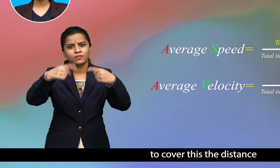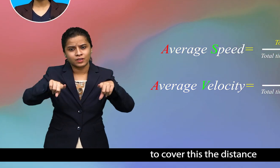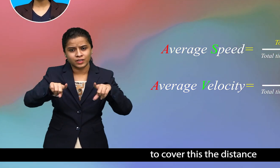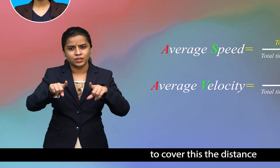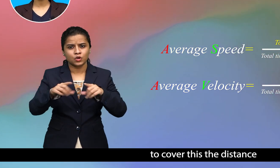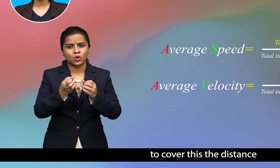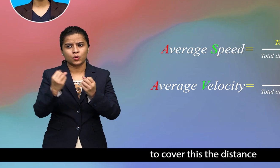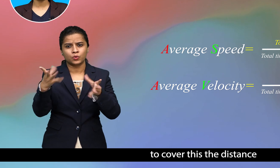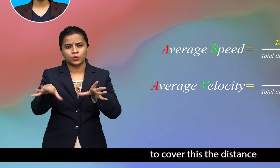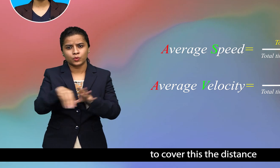cover this distance